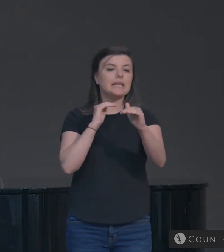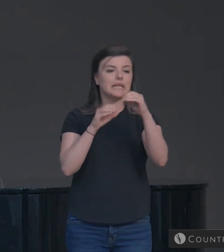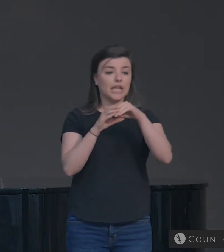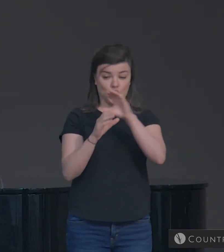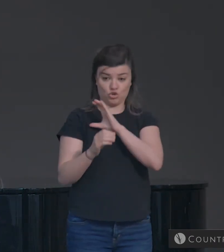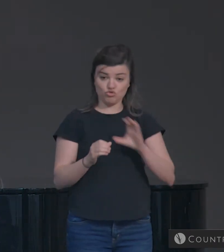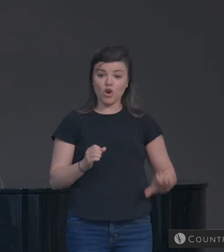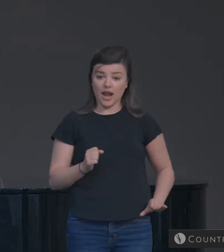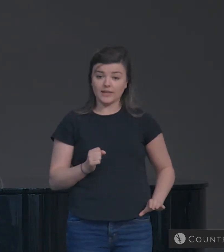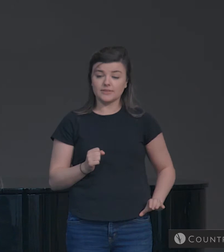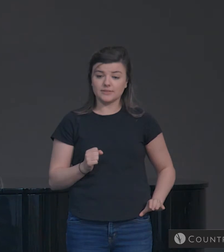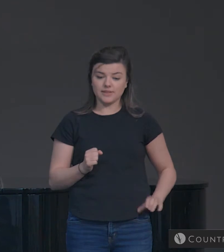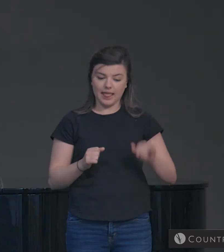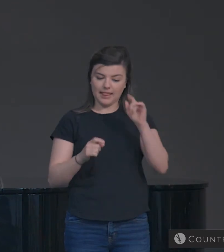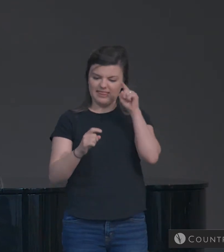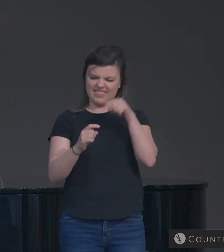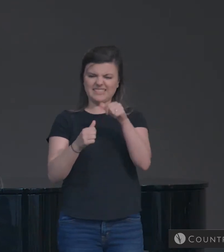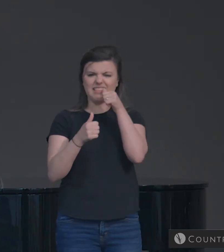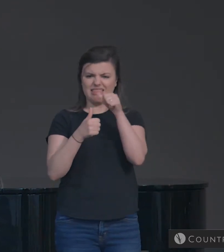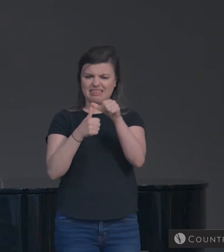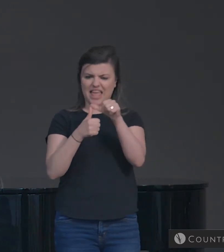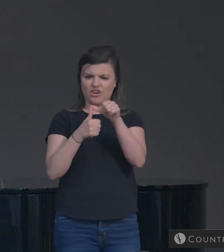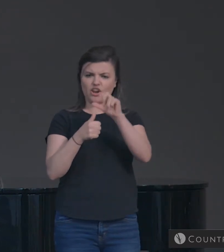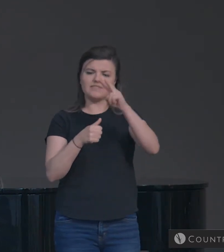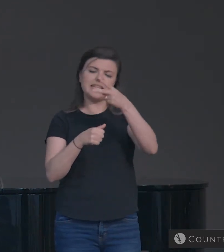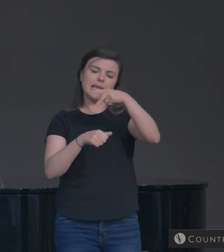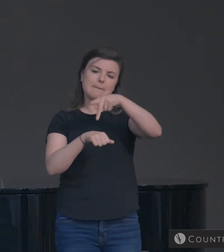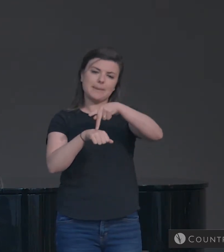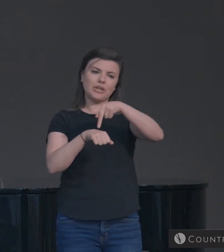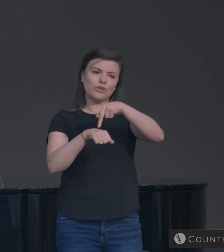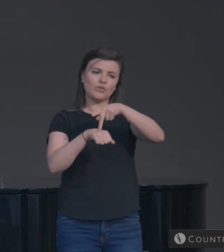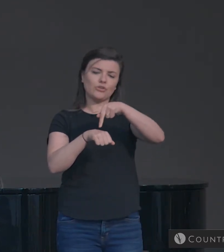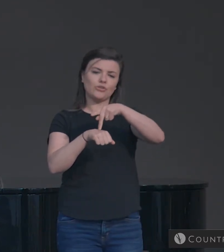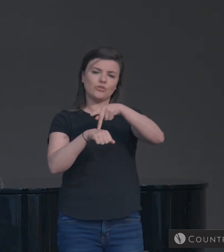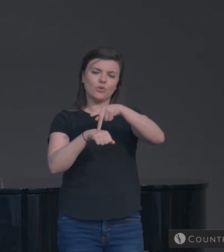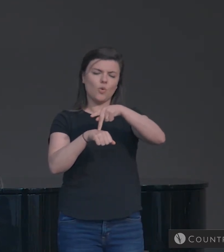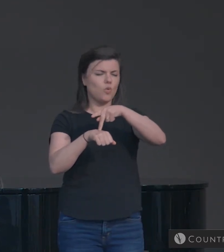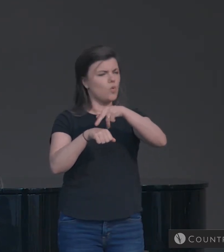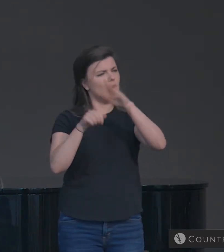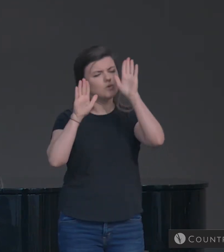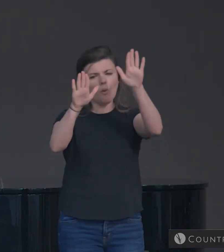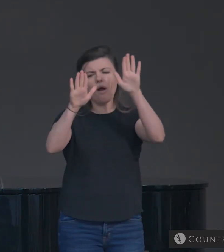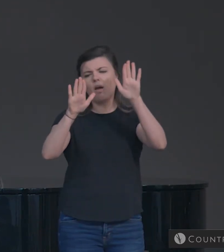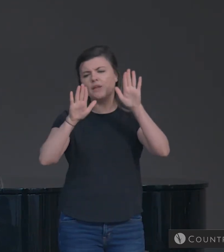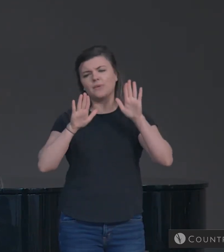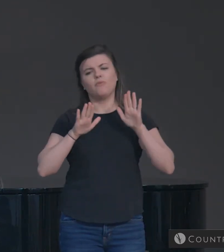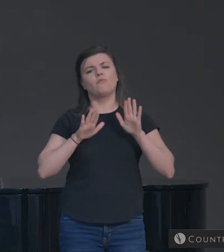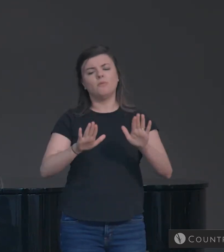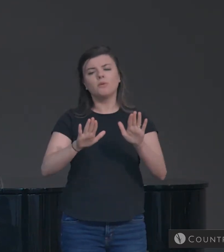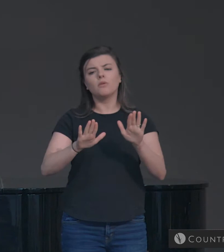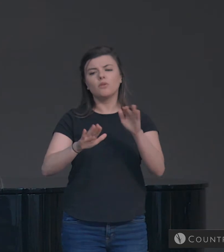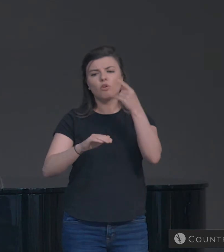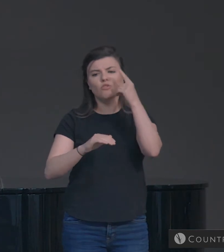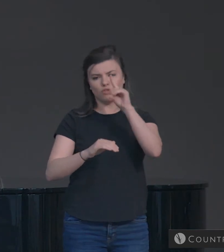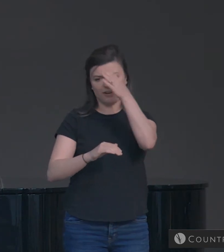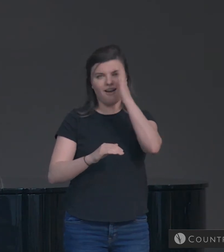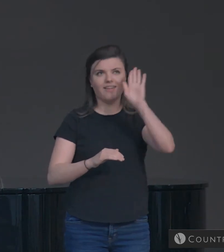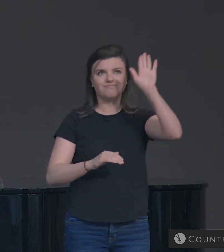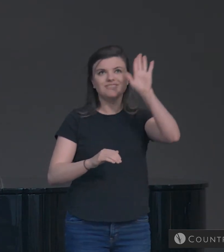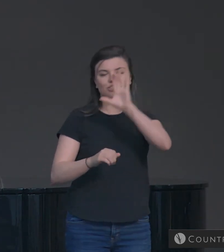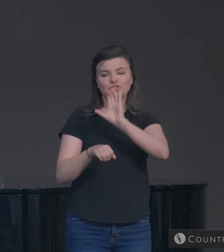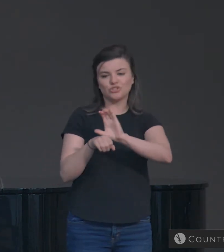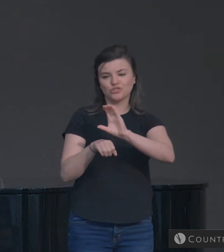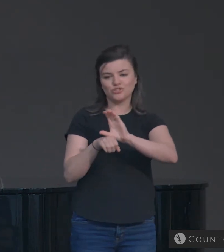this letter of 2 Peter is excellent for God's church.